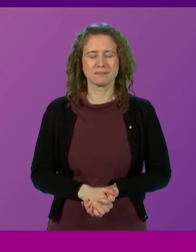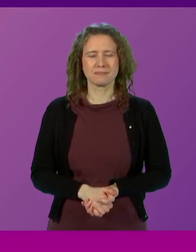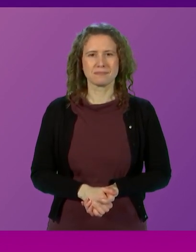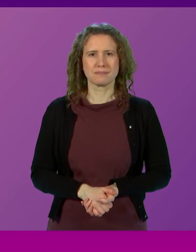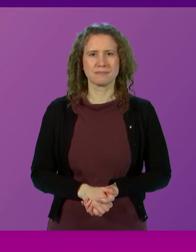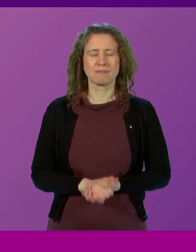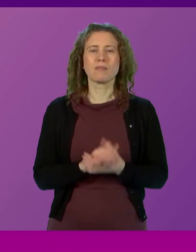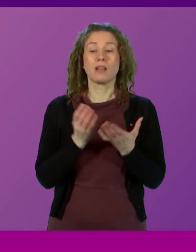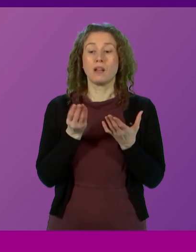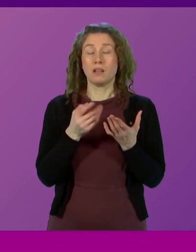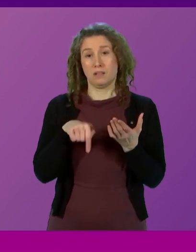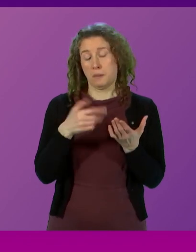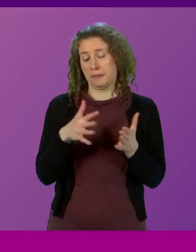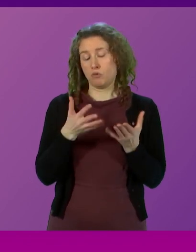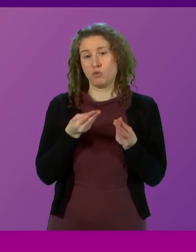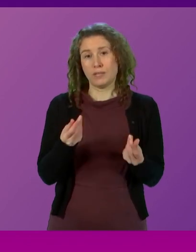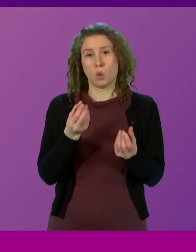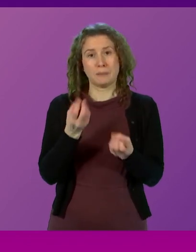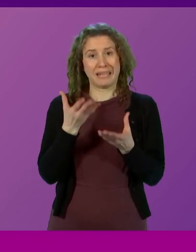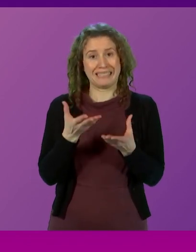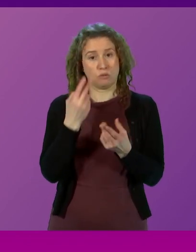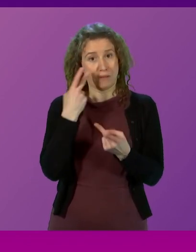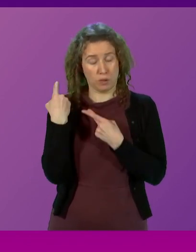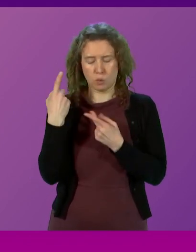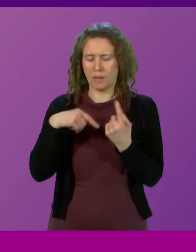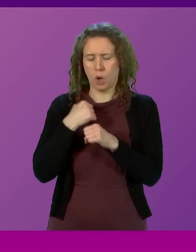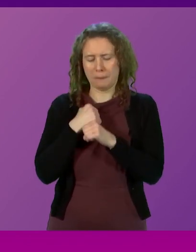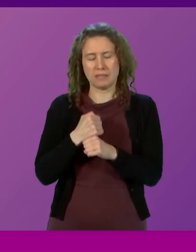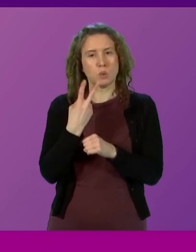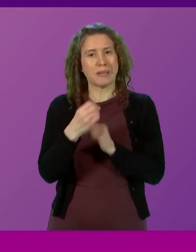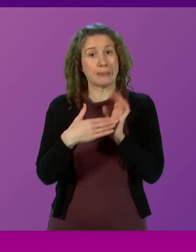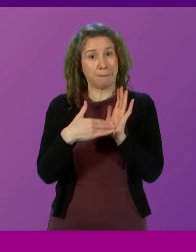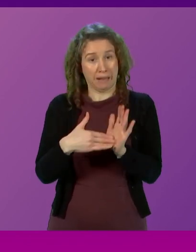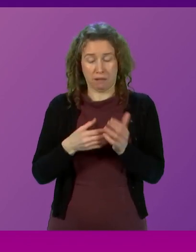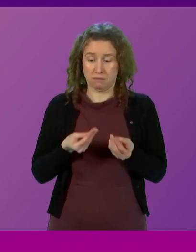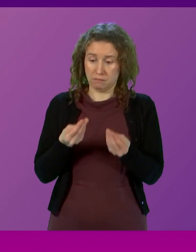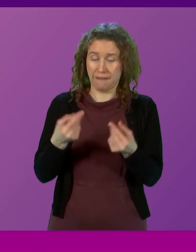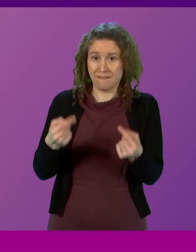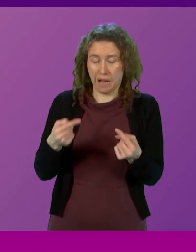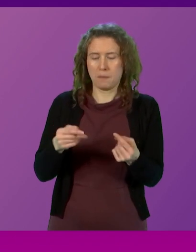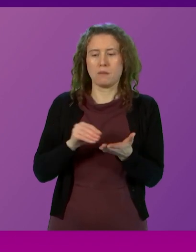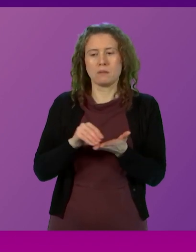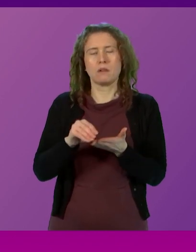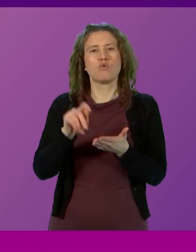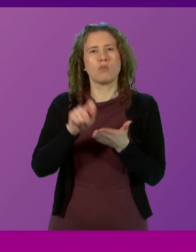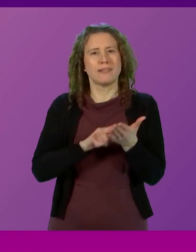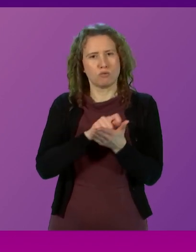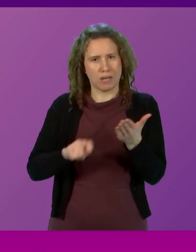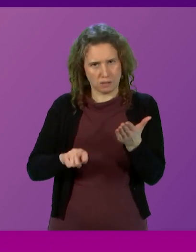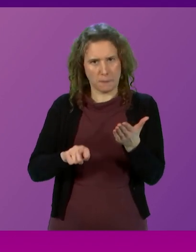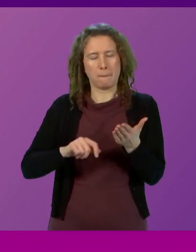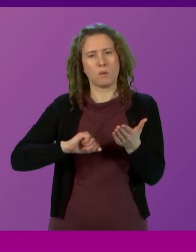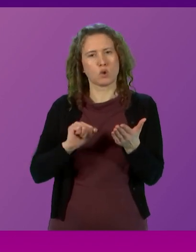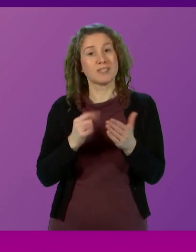In the Resource Spending Review, the Scottish Government committed to make £20 million available to fund the cost of a referendum on Scottish independence.